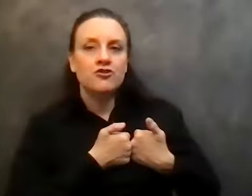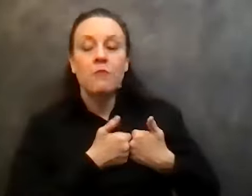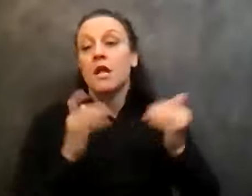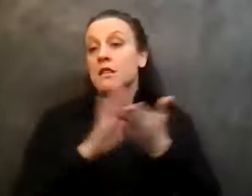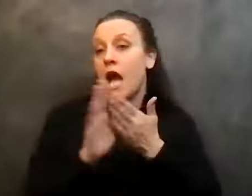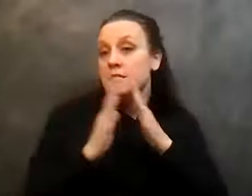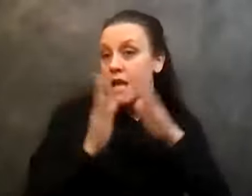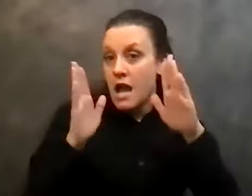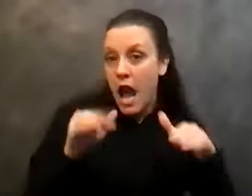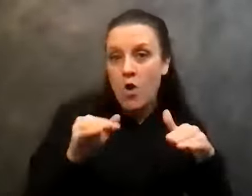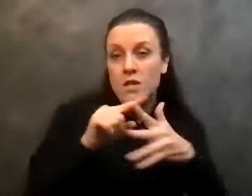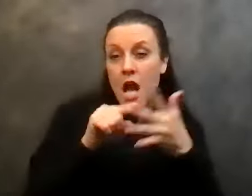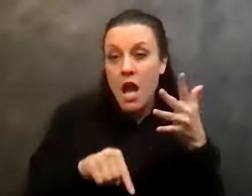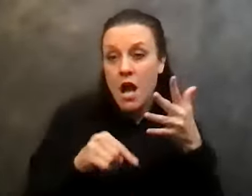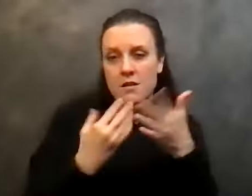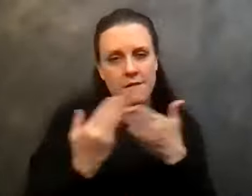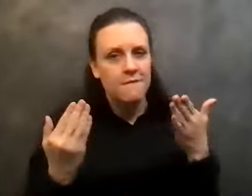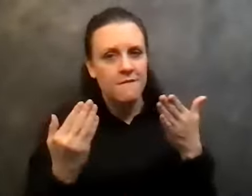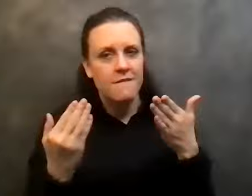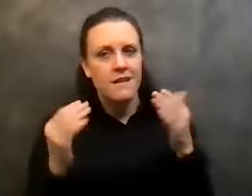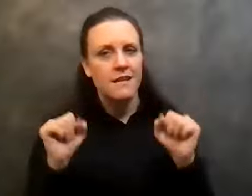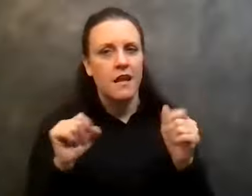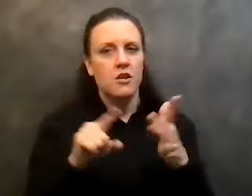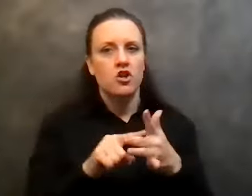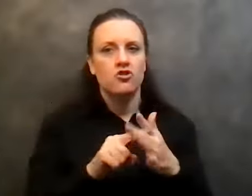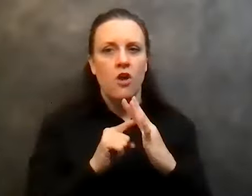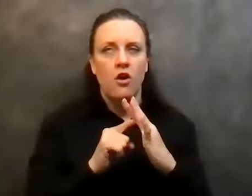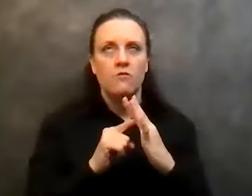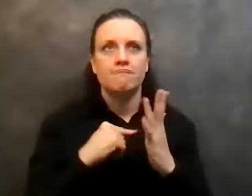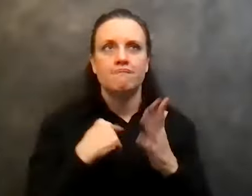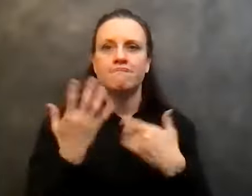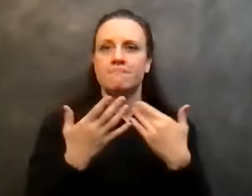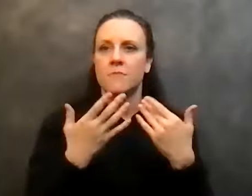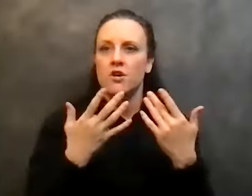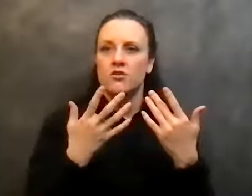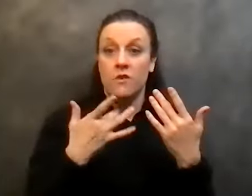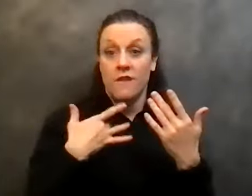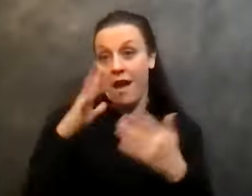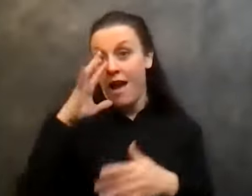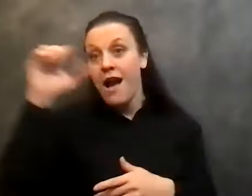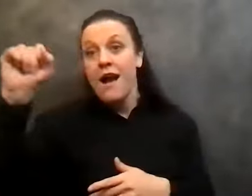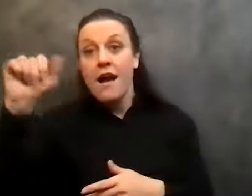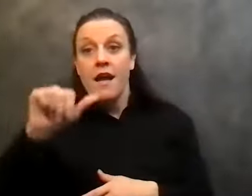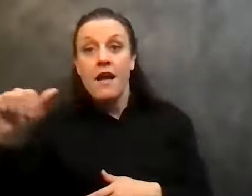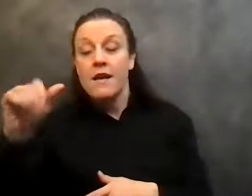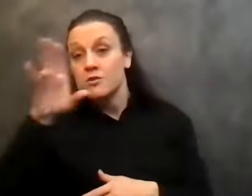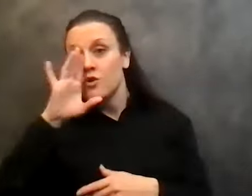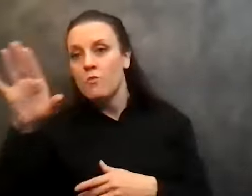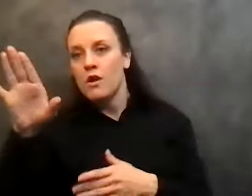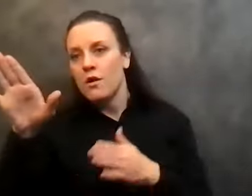and all this stuff can start to, uh, pull you away from, uh, participation in